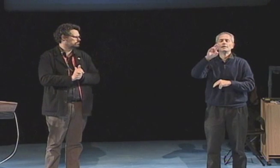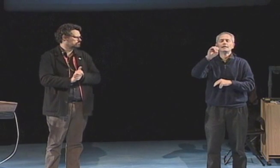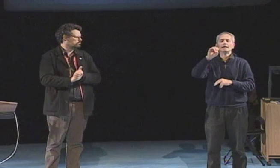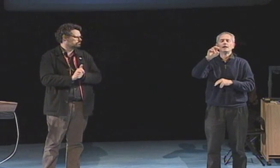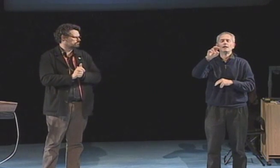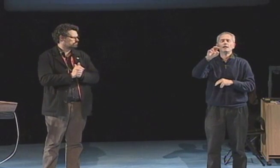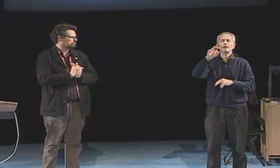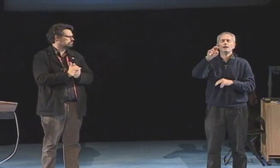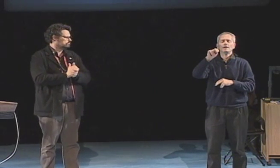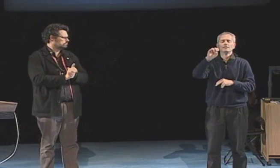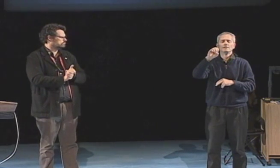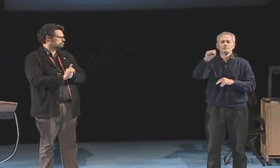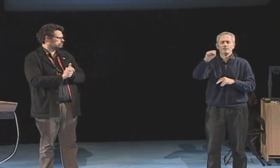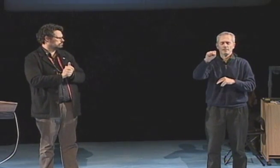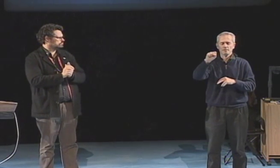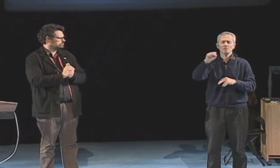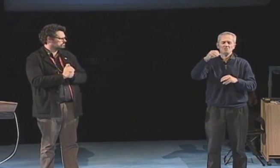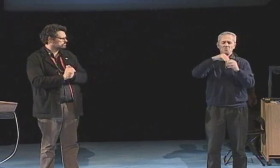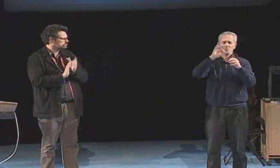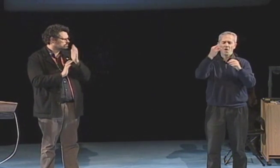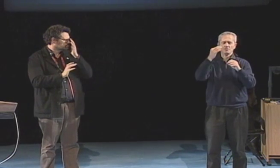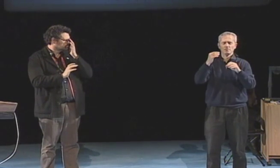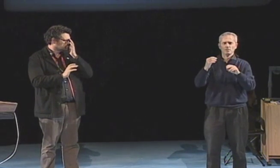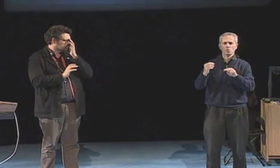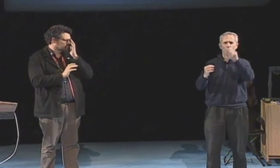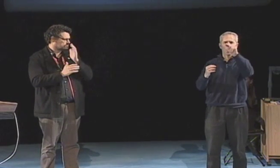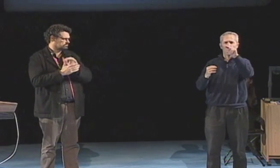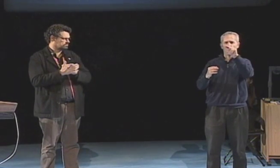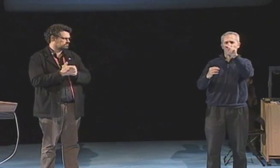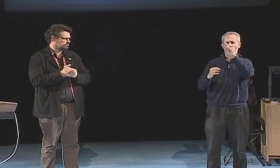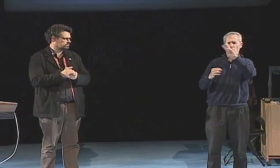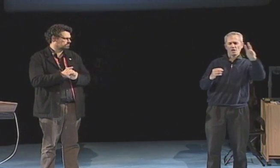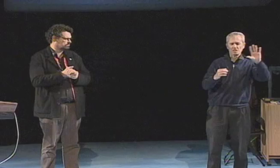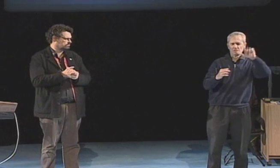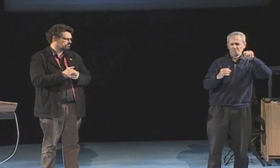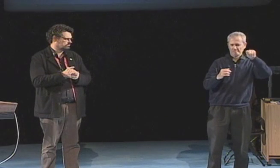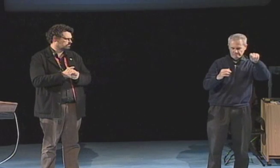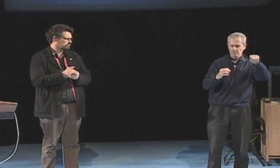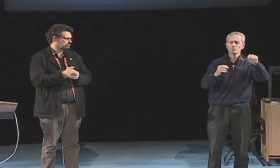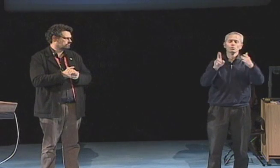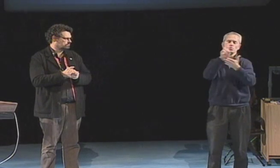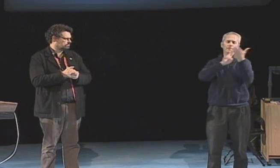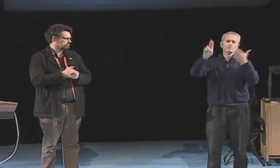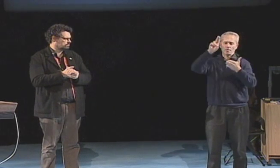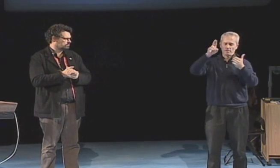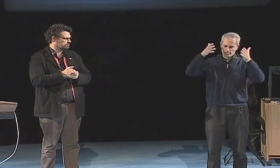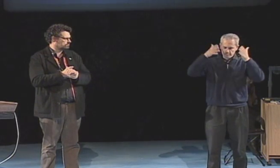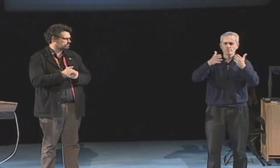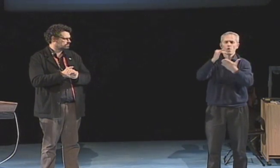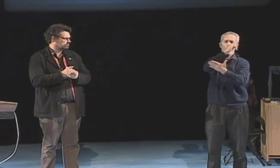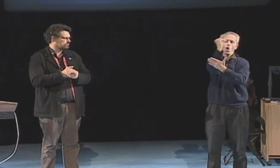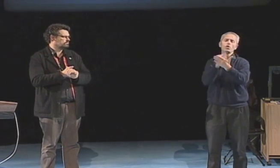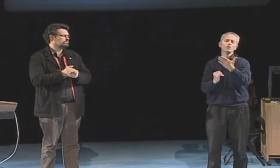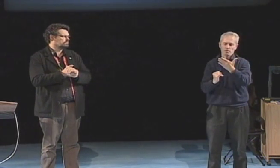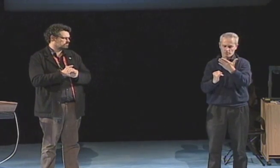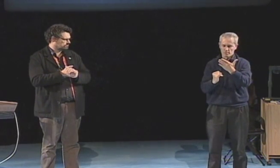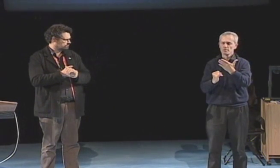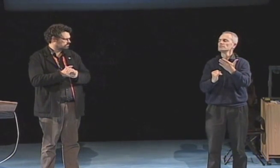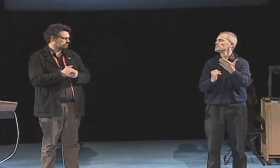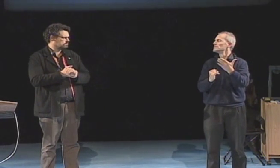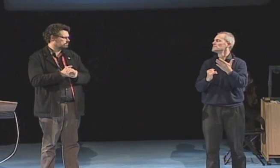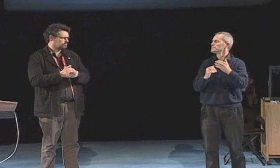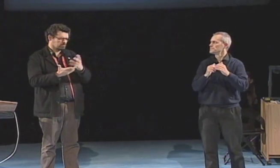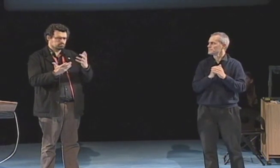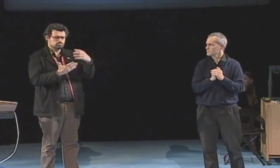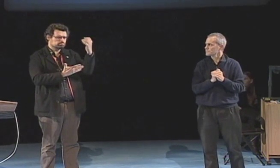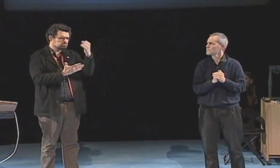I then went to, I then went to Cannes in the University of